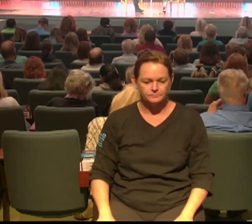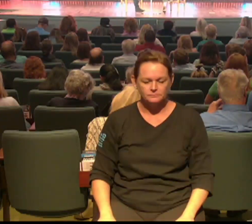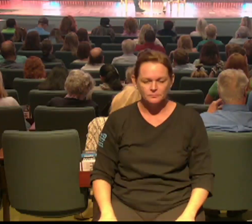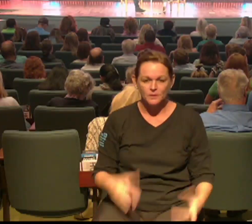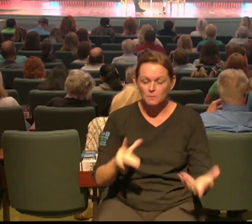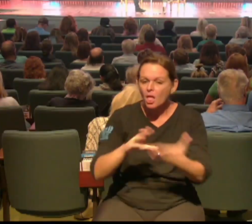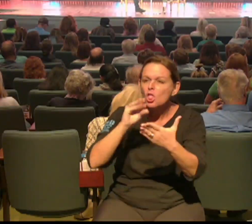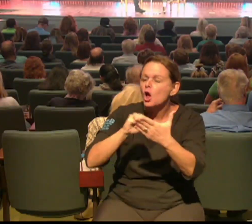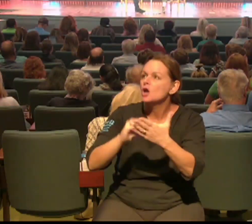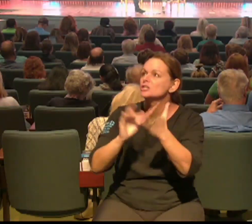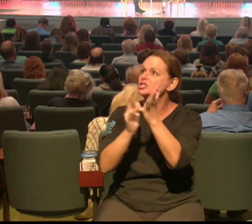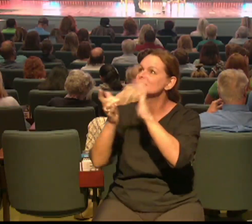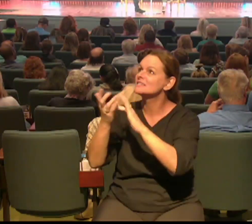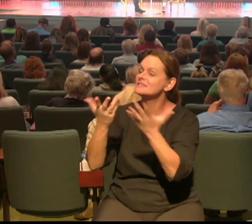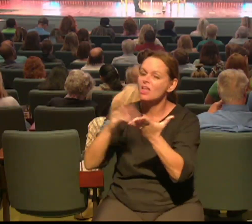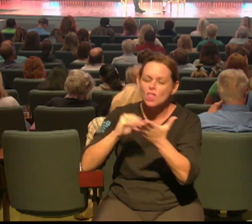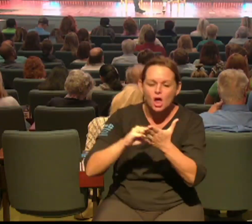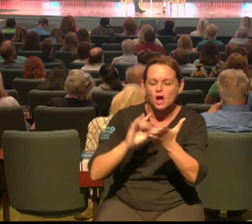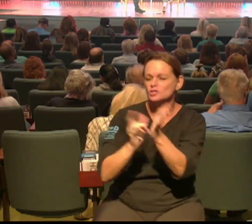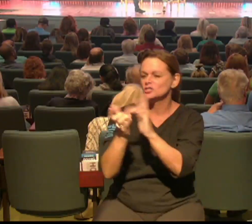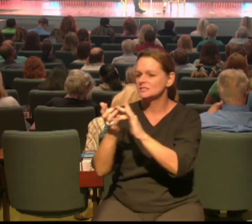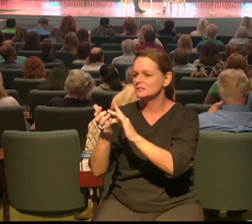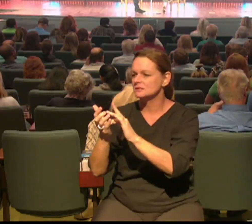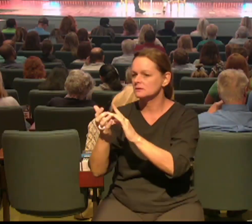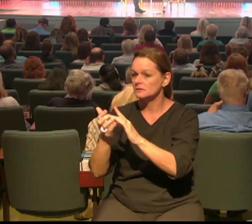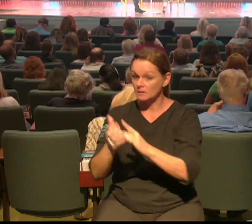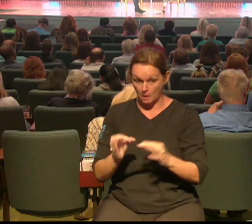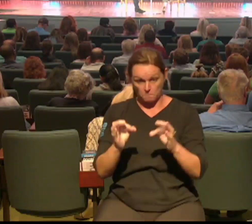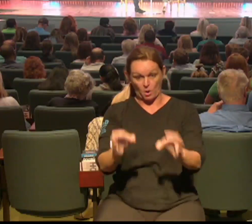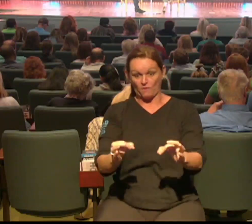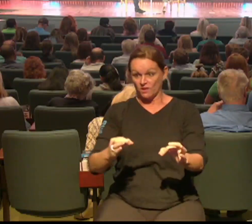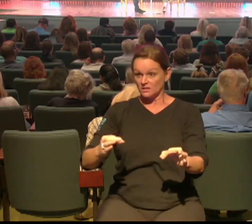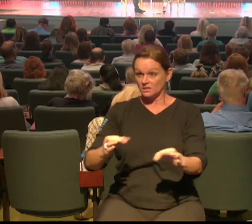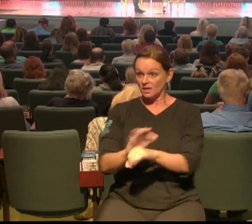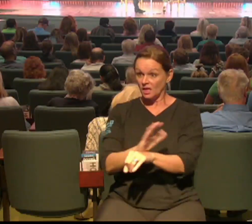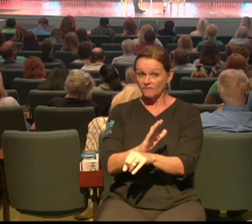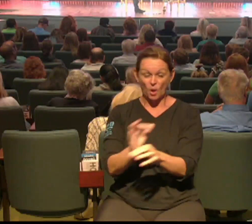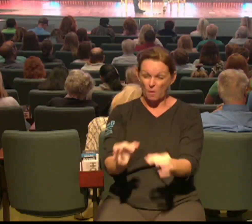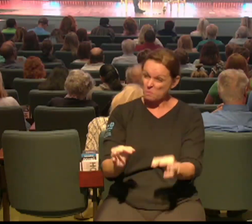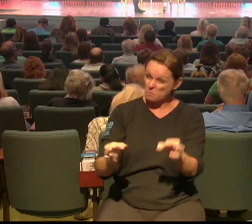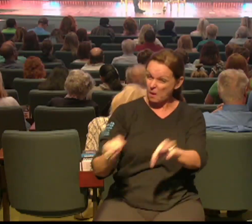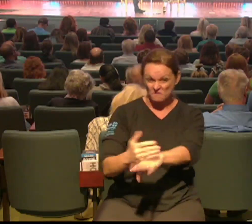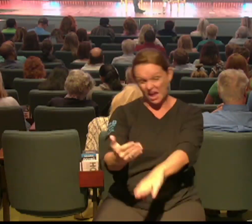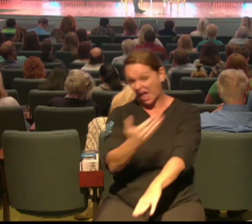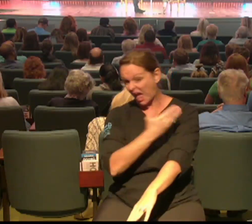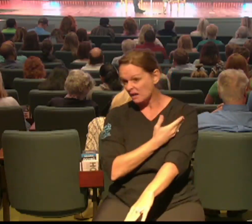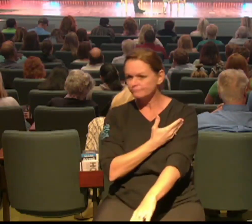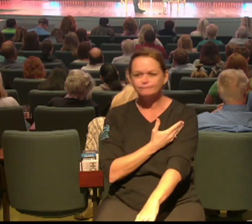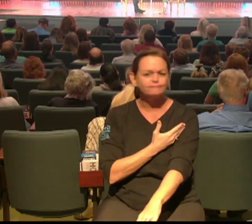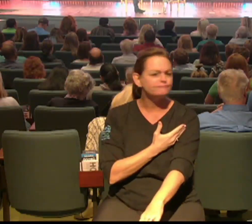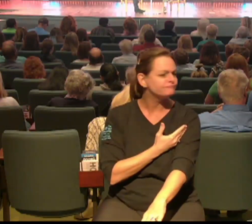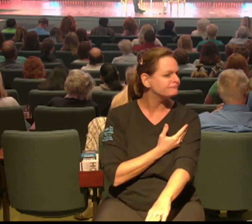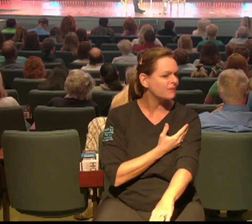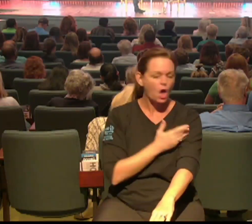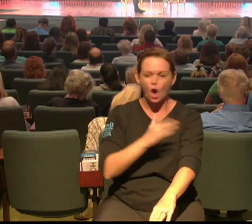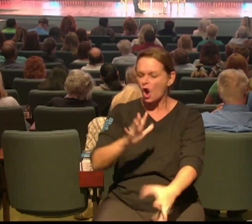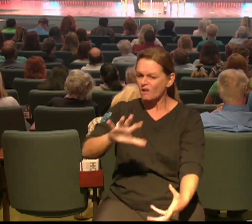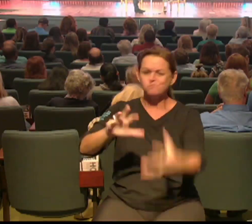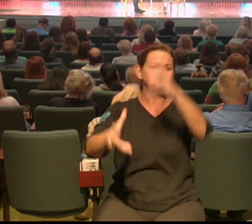but God started to use her to bring other people along he used her mess he used her message he used her mess and it